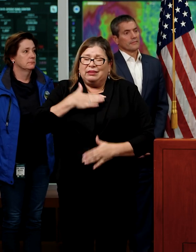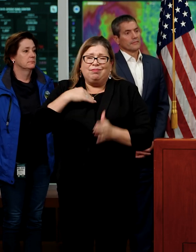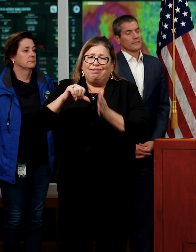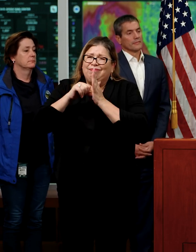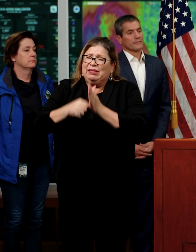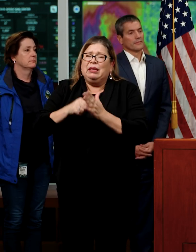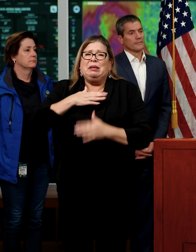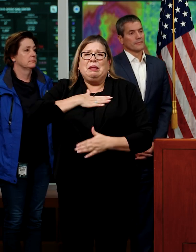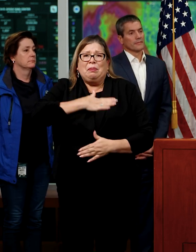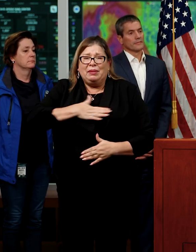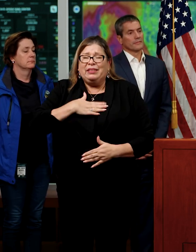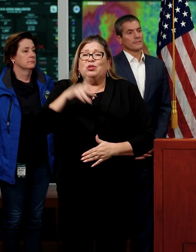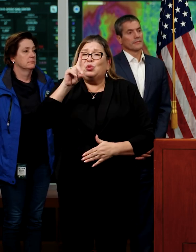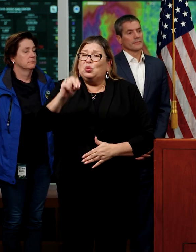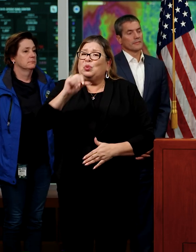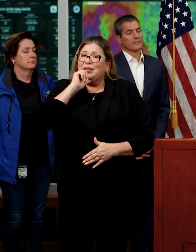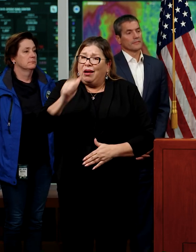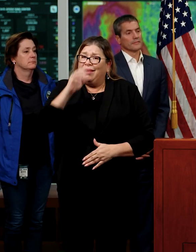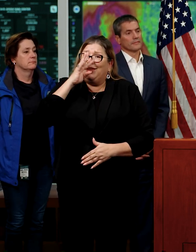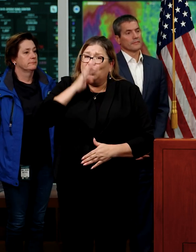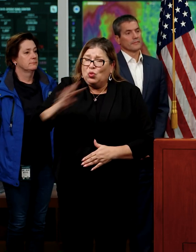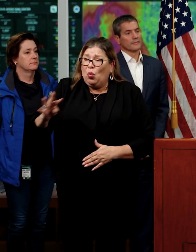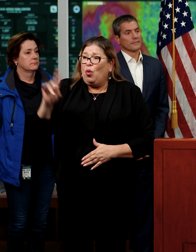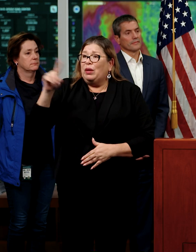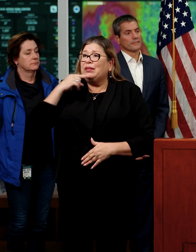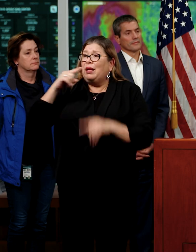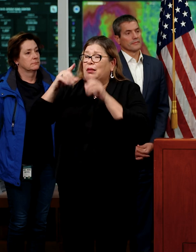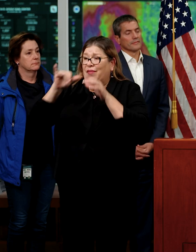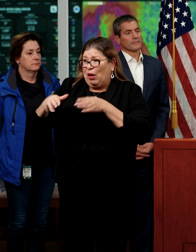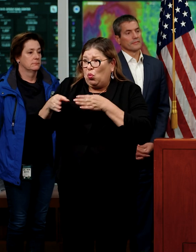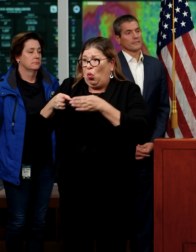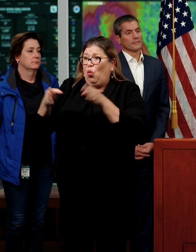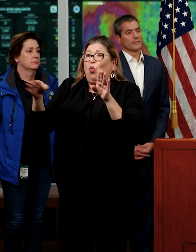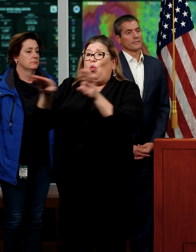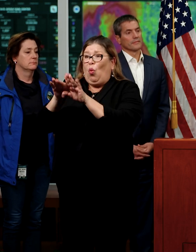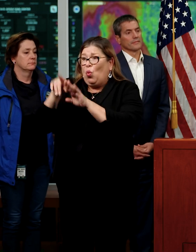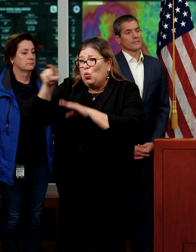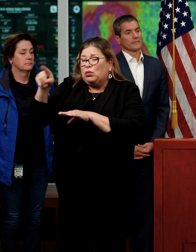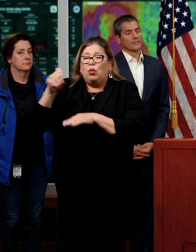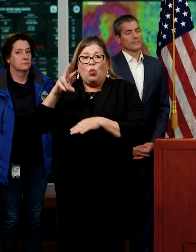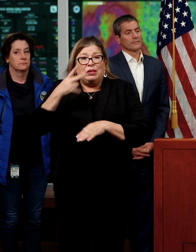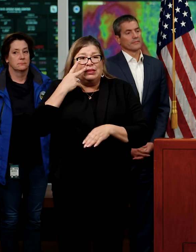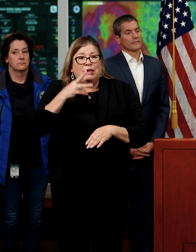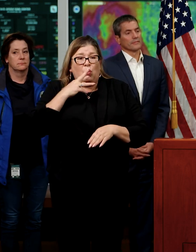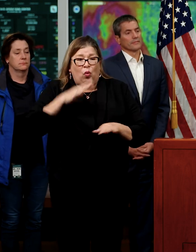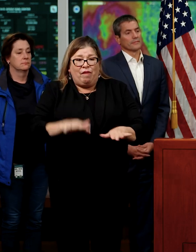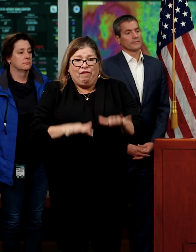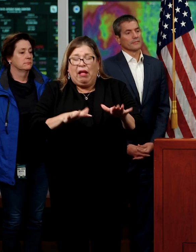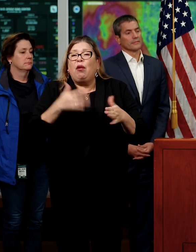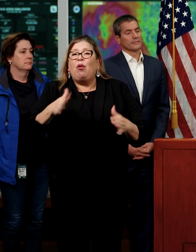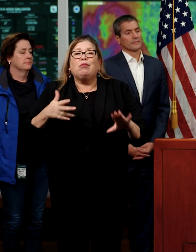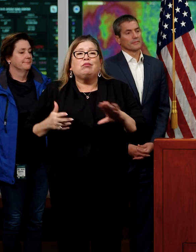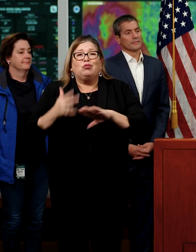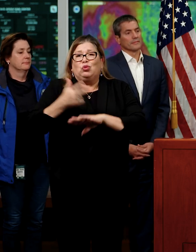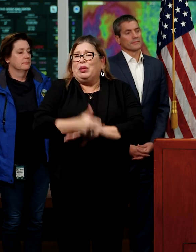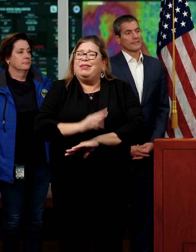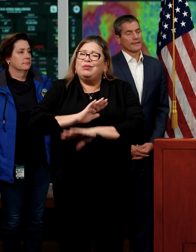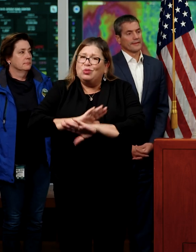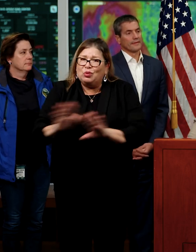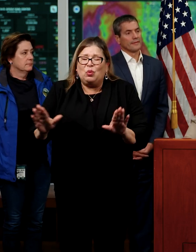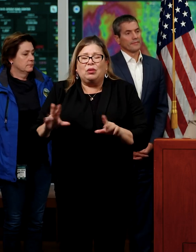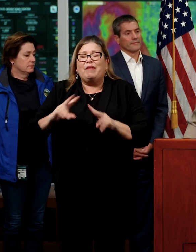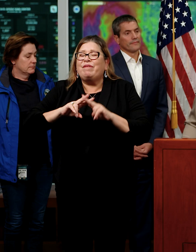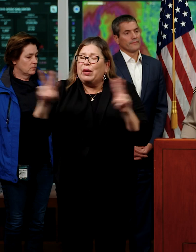do not ignore road closure signs or attempt to cross flooded roadways. This is extremely